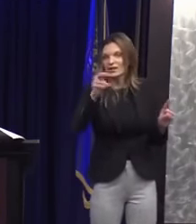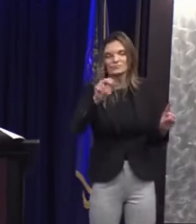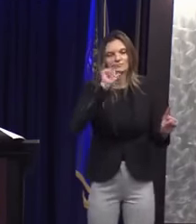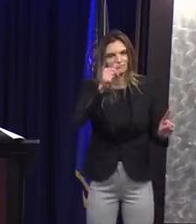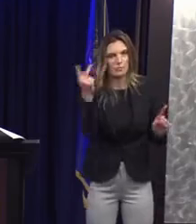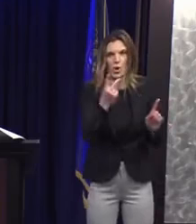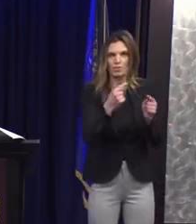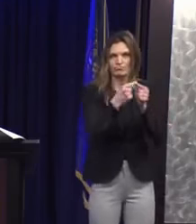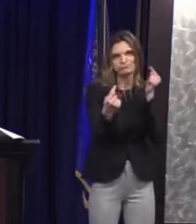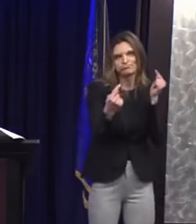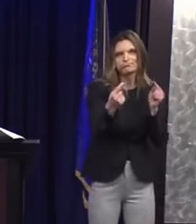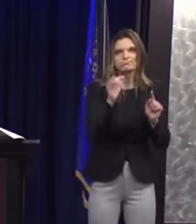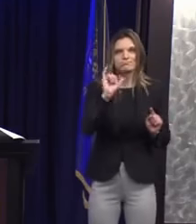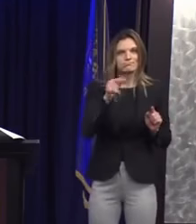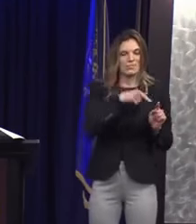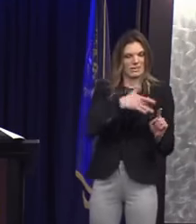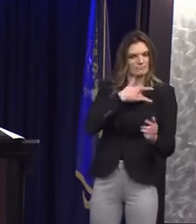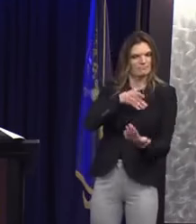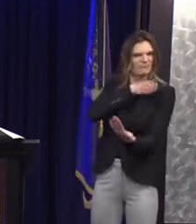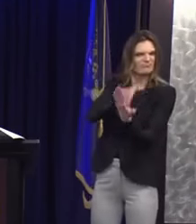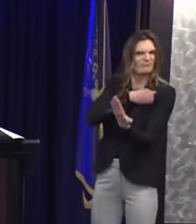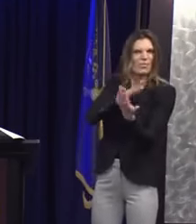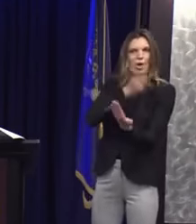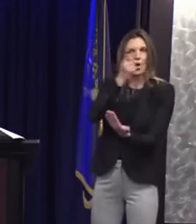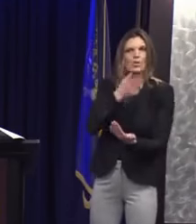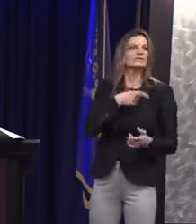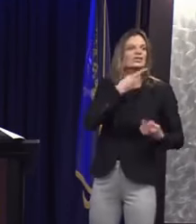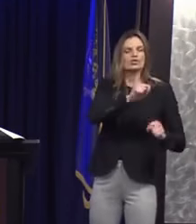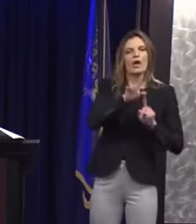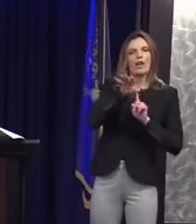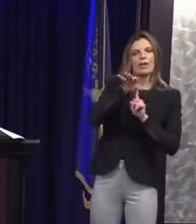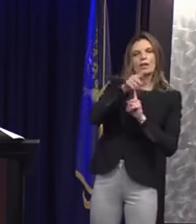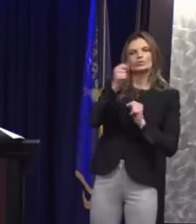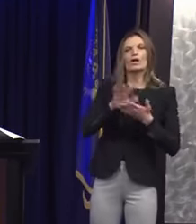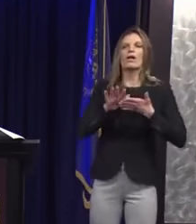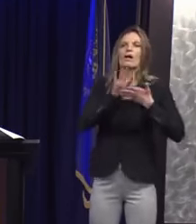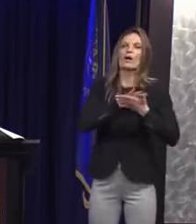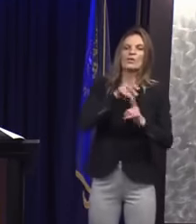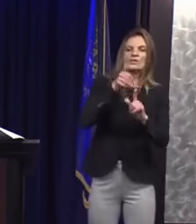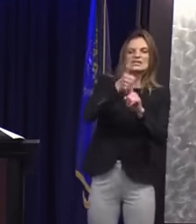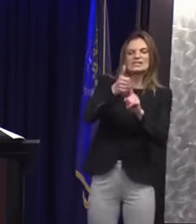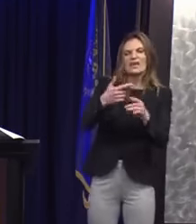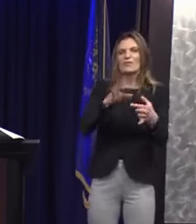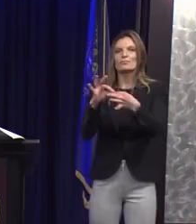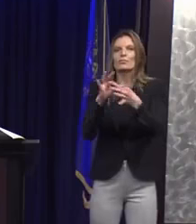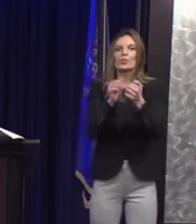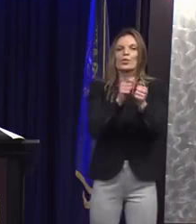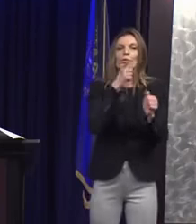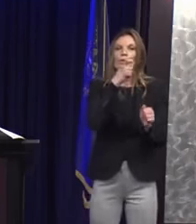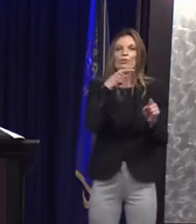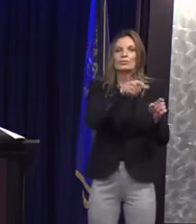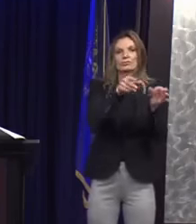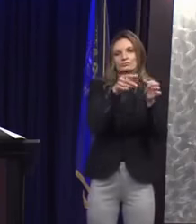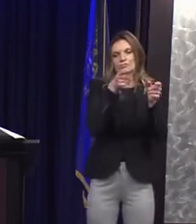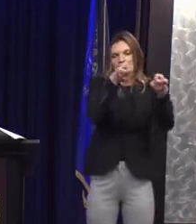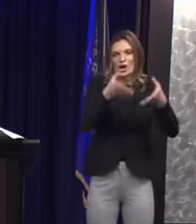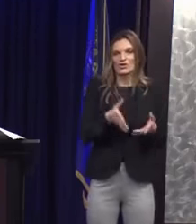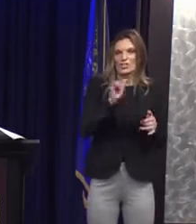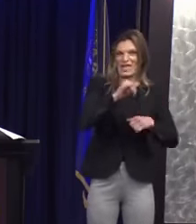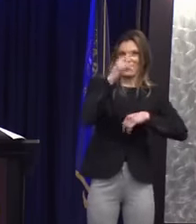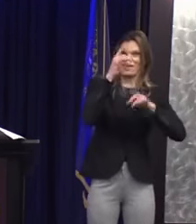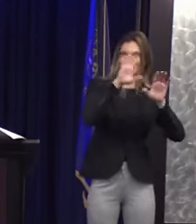to imply an inappropriate relationship existed between the mayor and the director of Make Your Date.